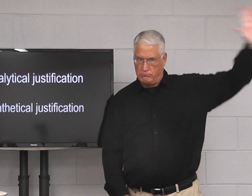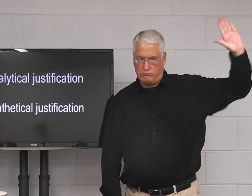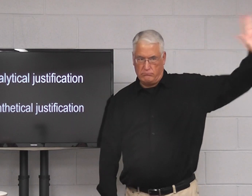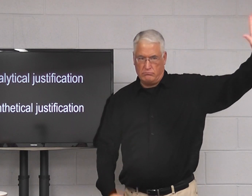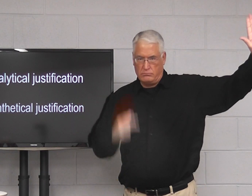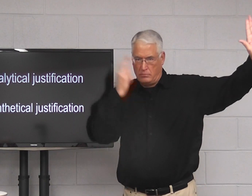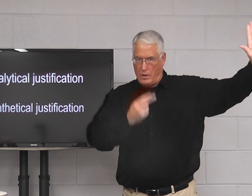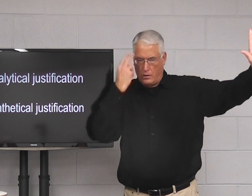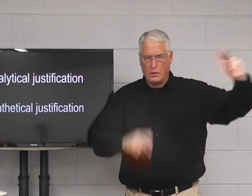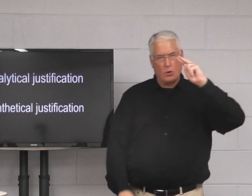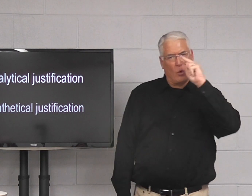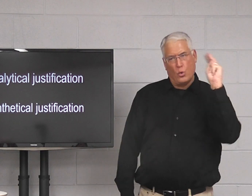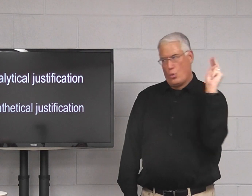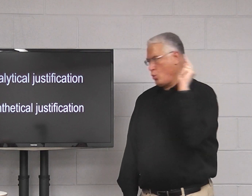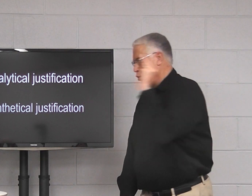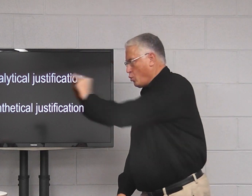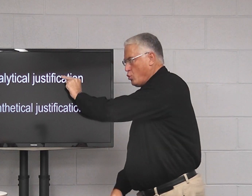So, analytical justification.